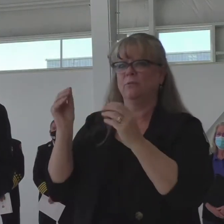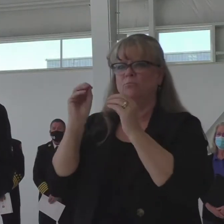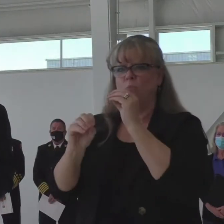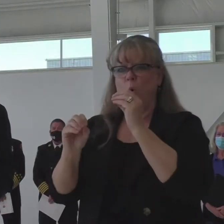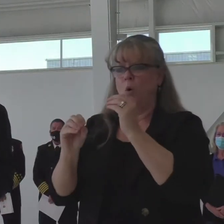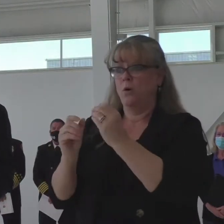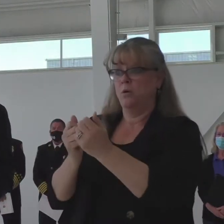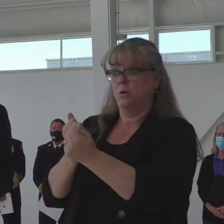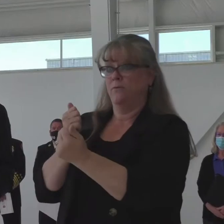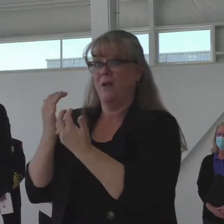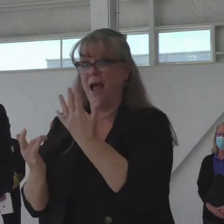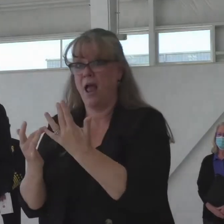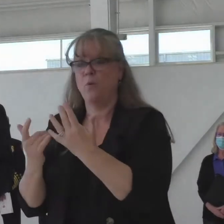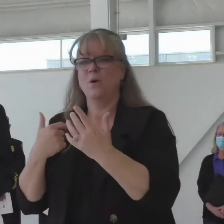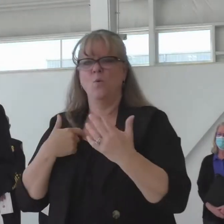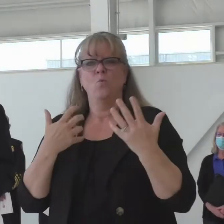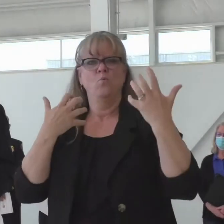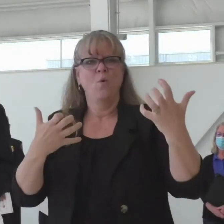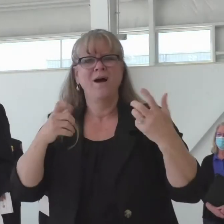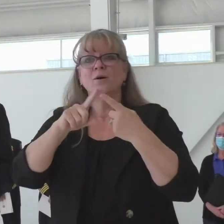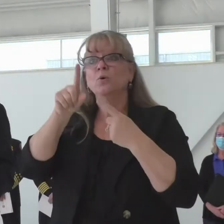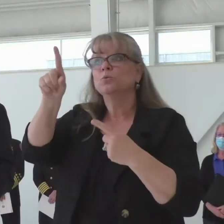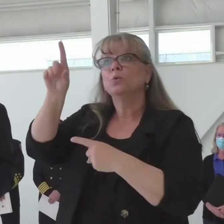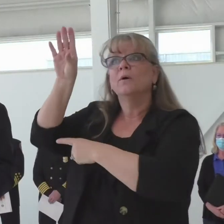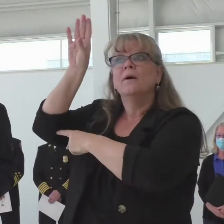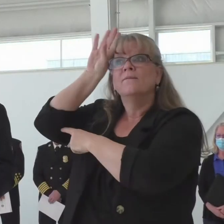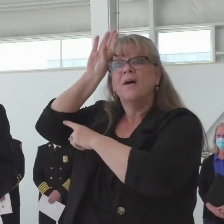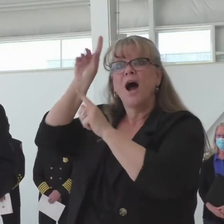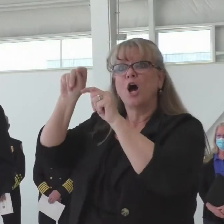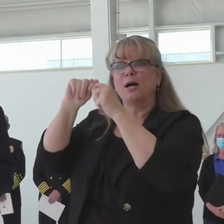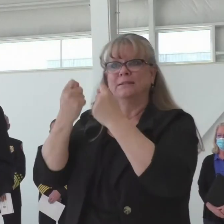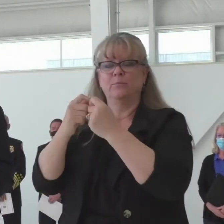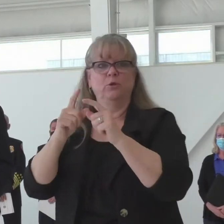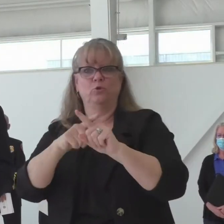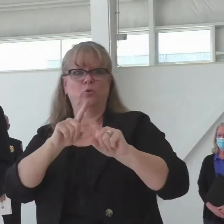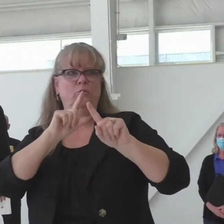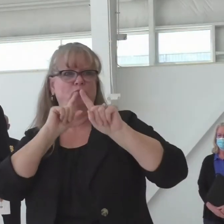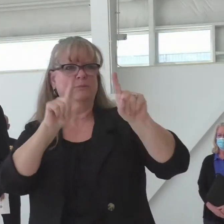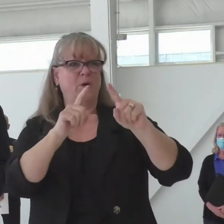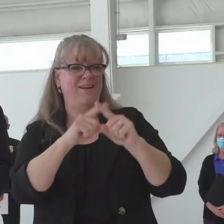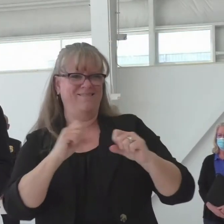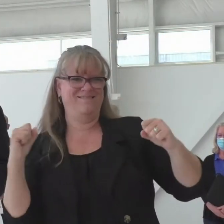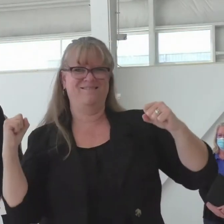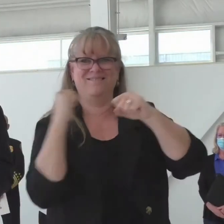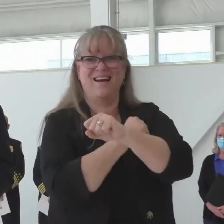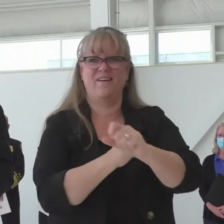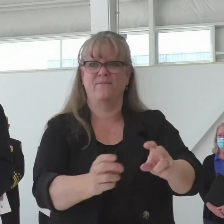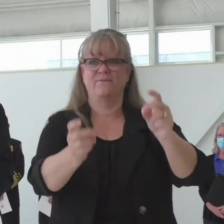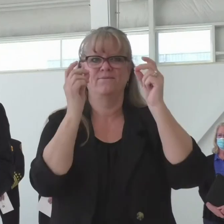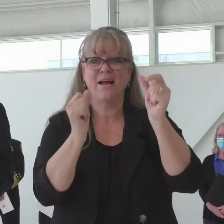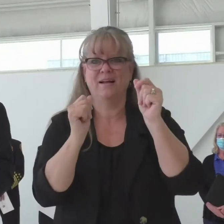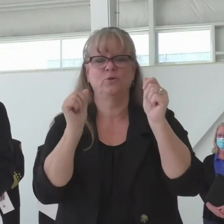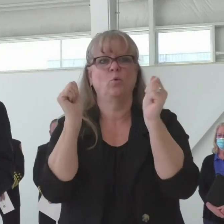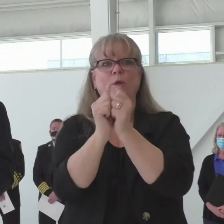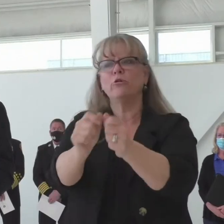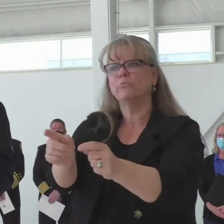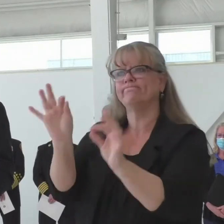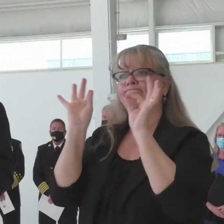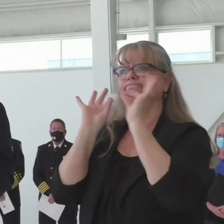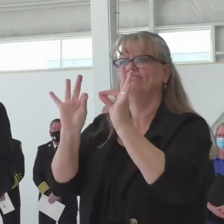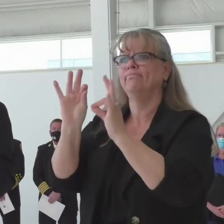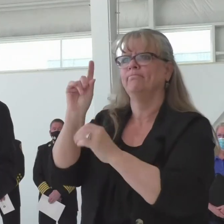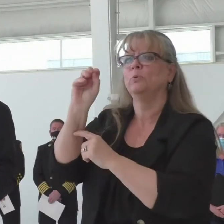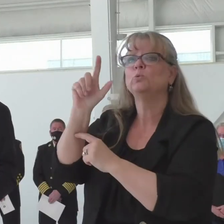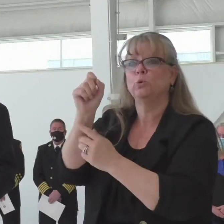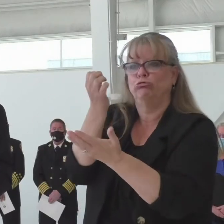to ensure that both our professional and volunteer firefighters have the tools they need from the start to be effective and to be safe. A strong